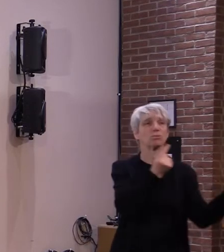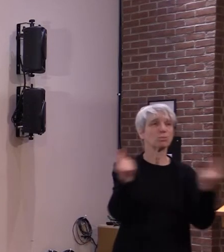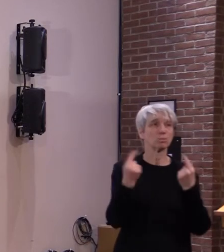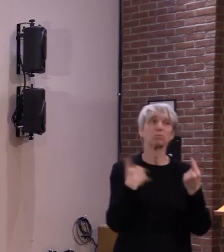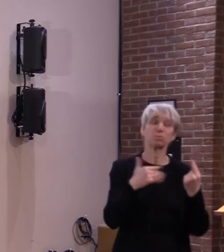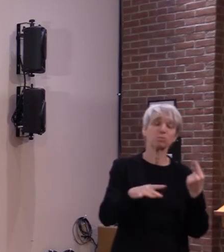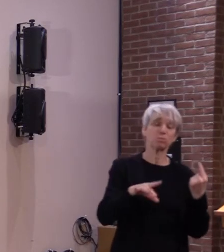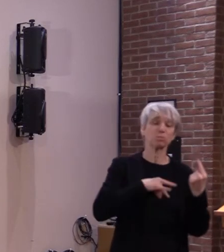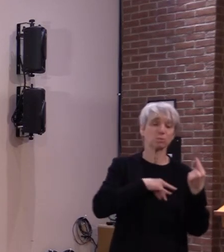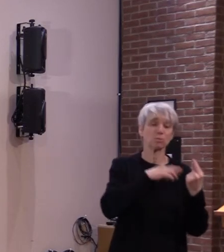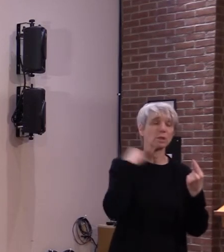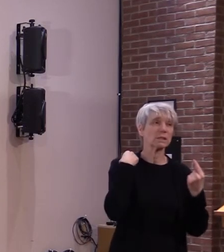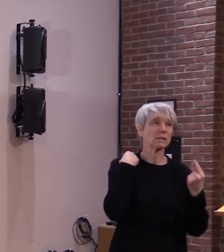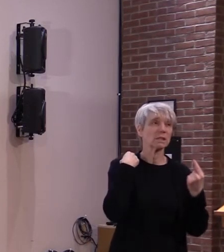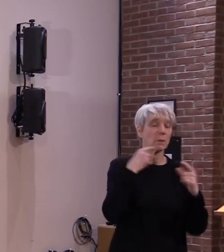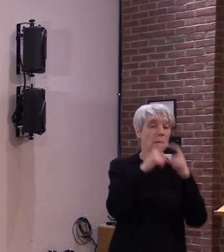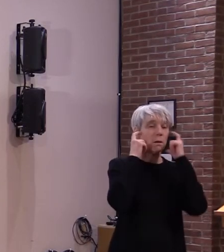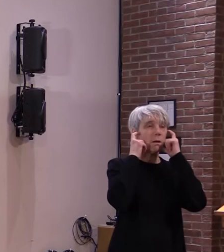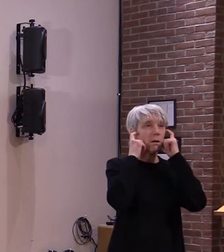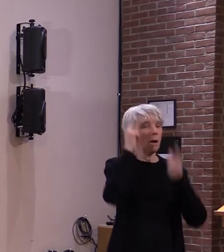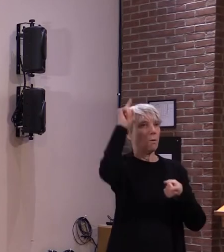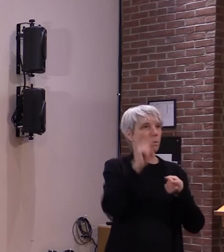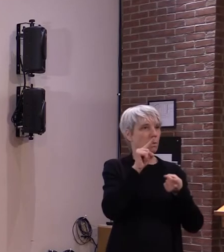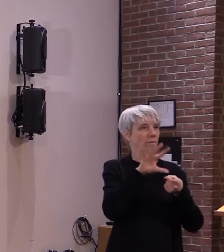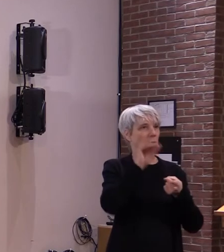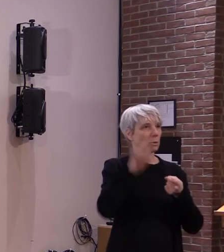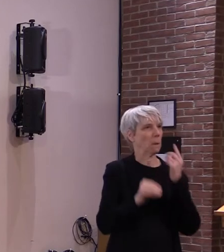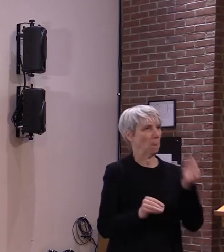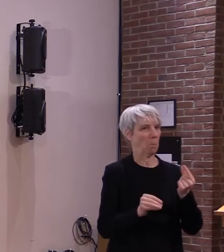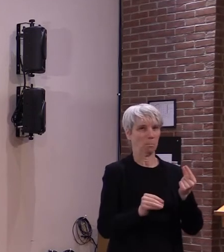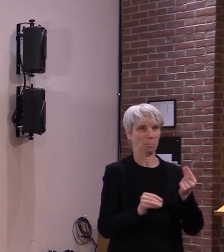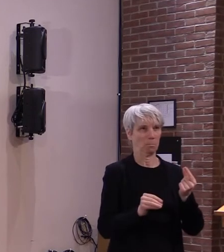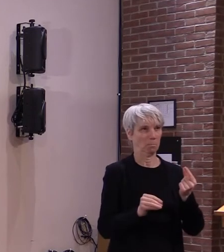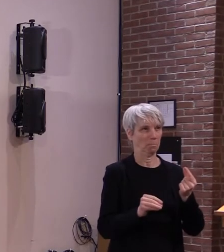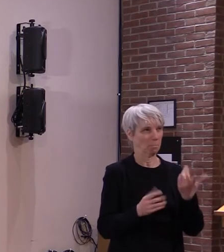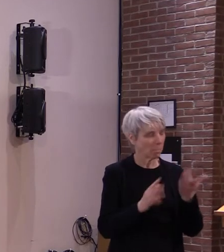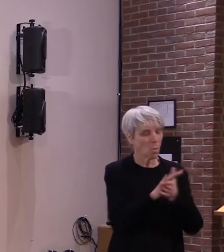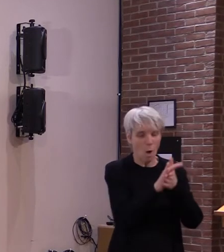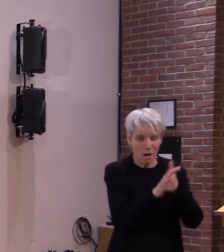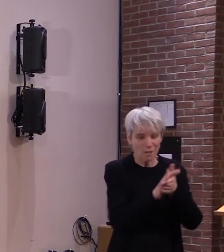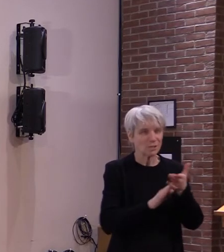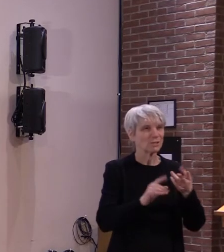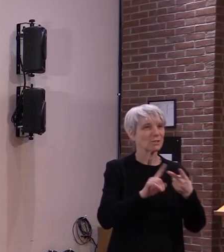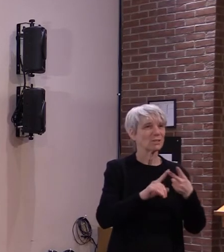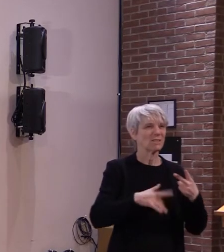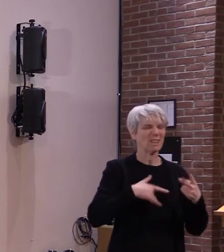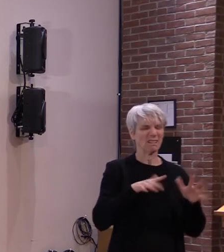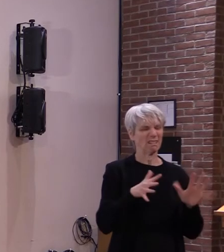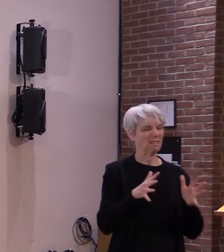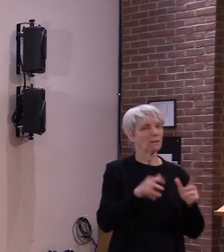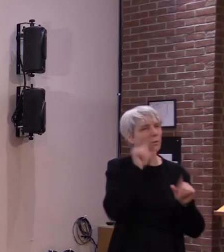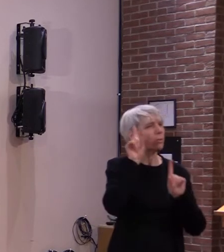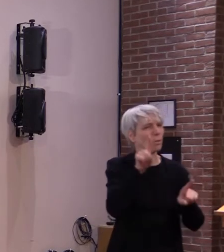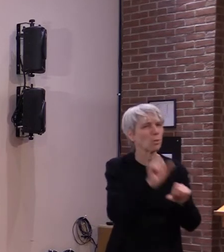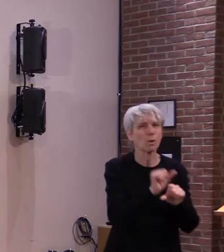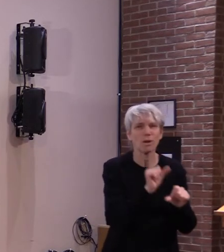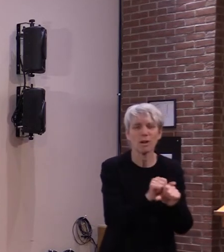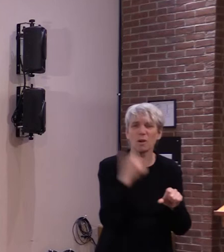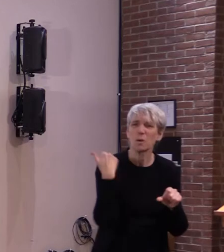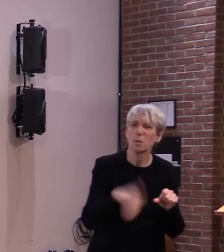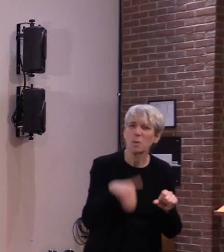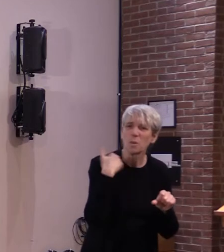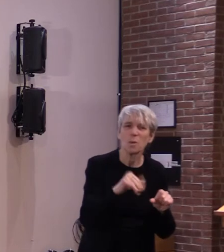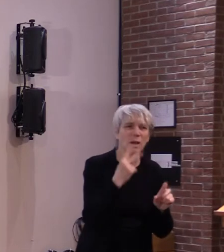you know wash your hands don't go to don't go to work when you're sick i mean it's just as simple as that you can reduce your chances